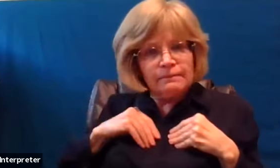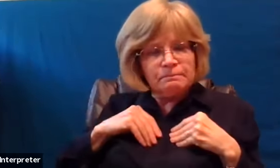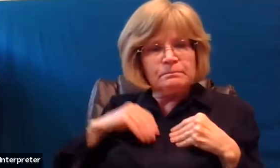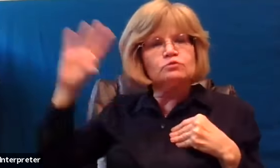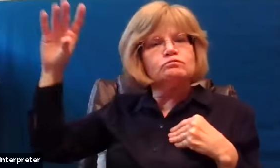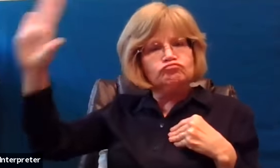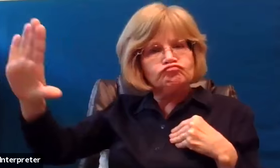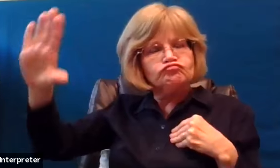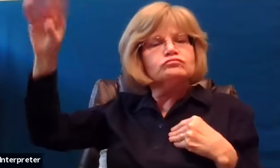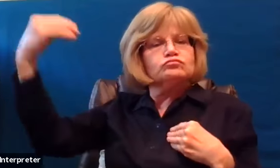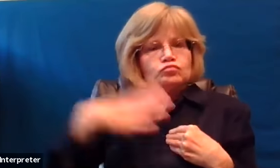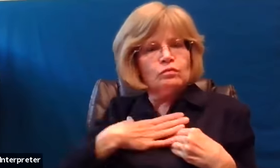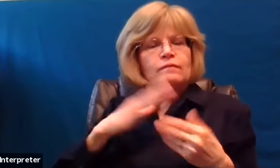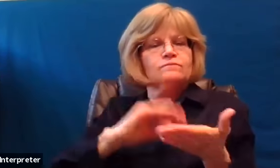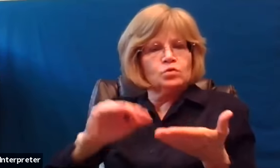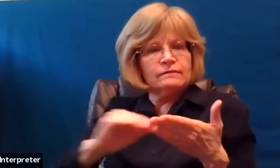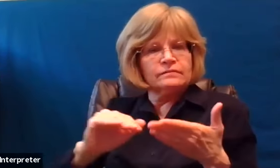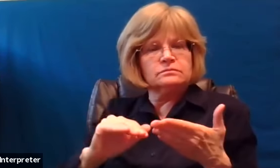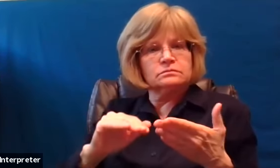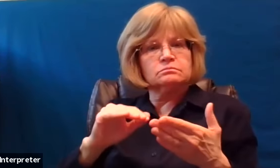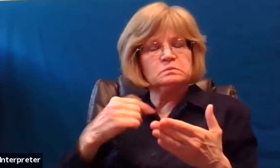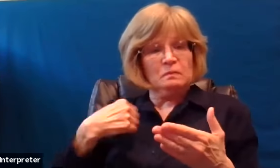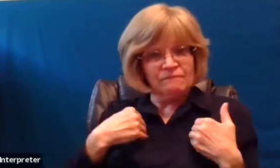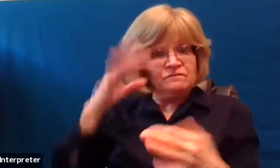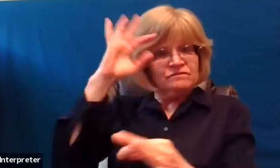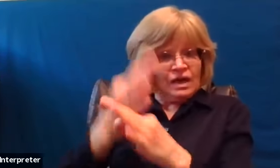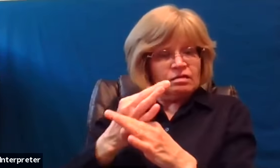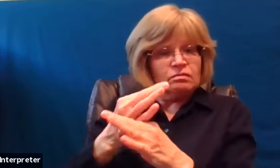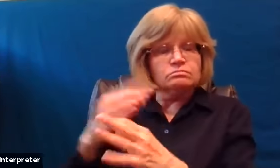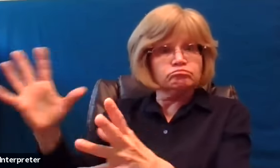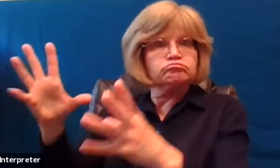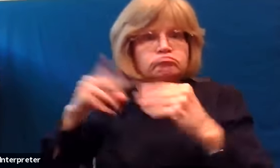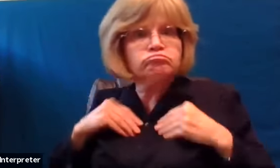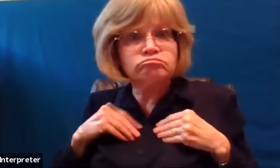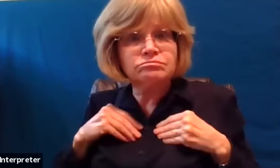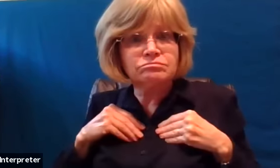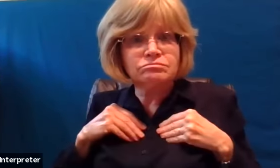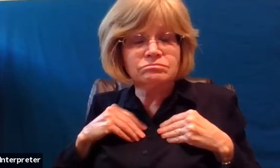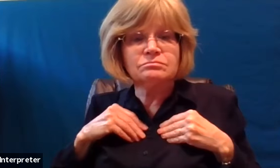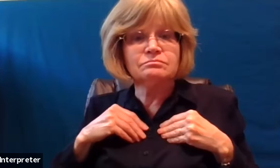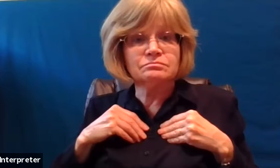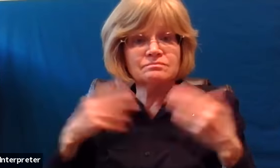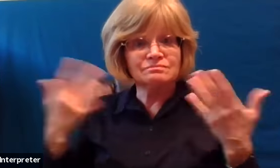through faith it's ours but once we have that forgiveness